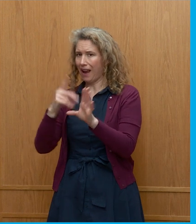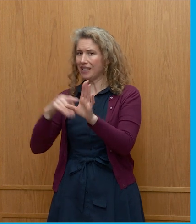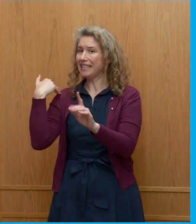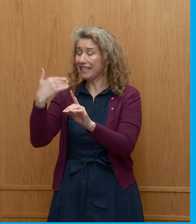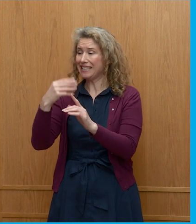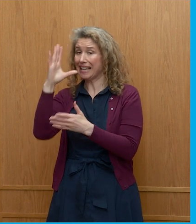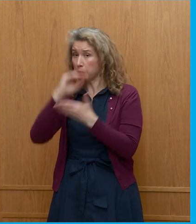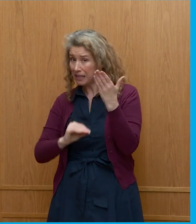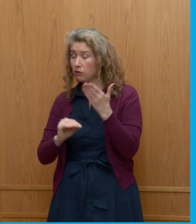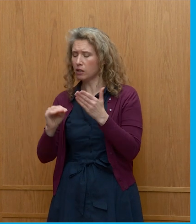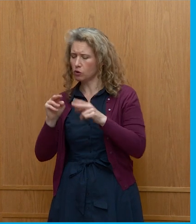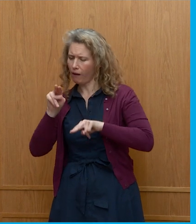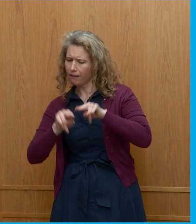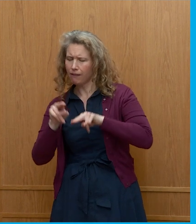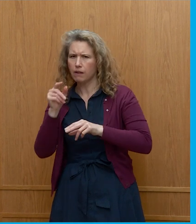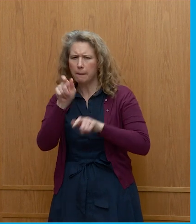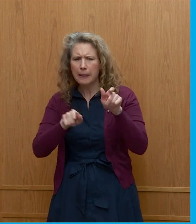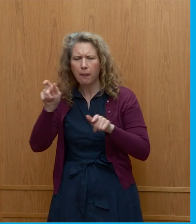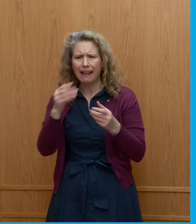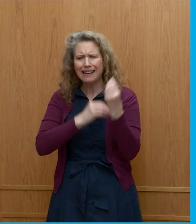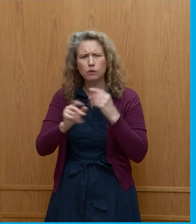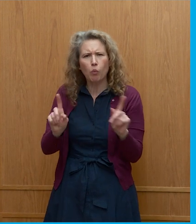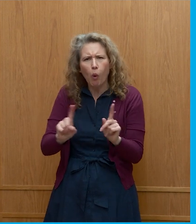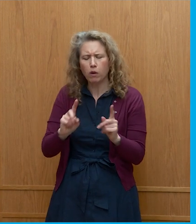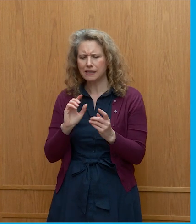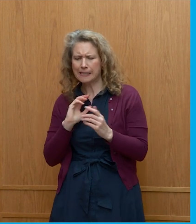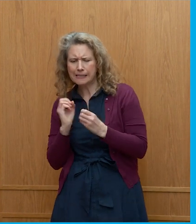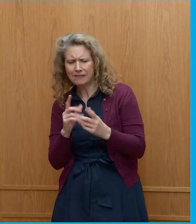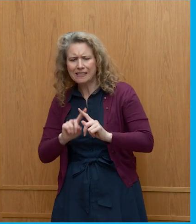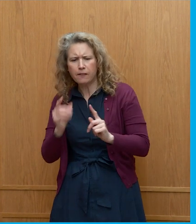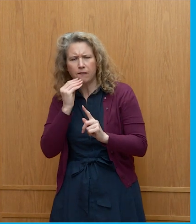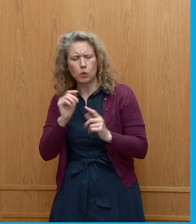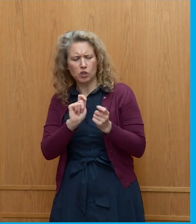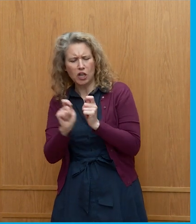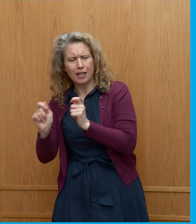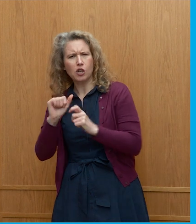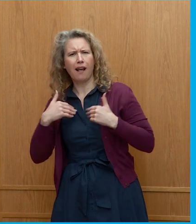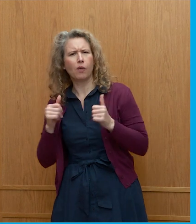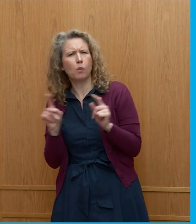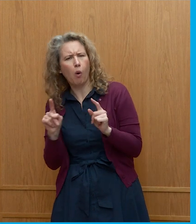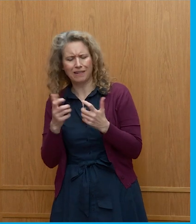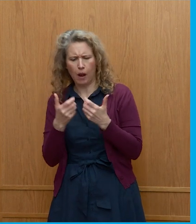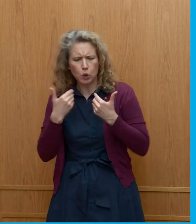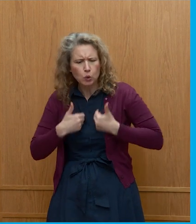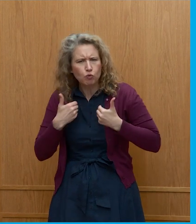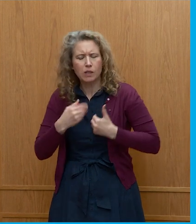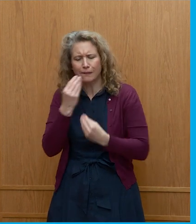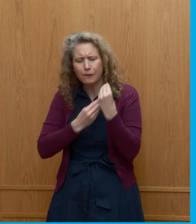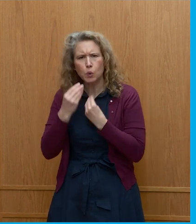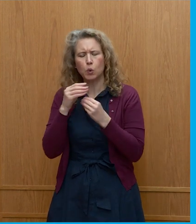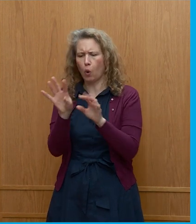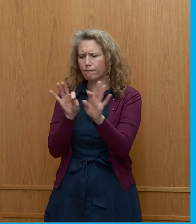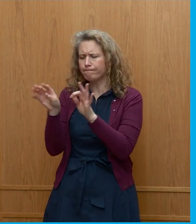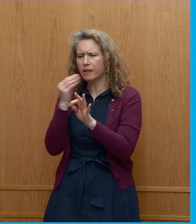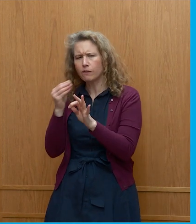in design and delivery of human dietary intervention studies to assess how nutrients, foods and diets affect